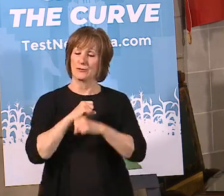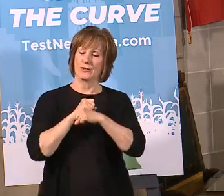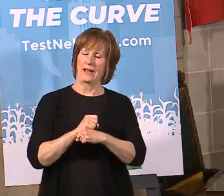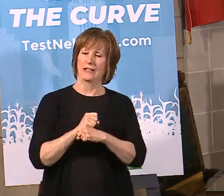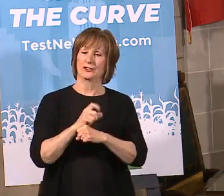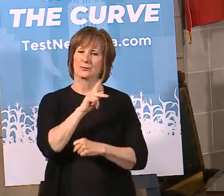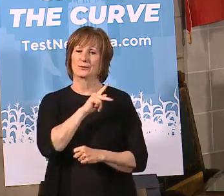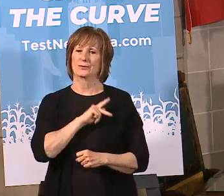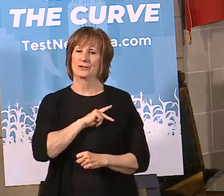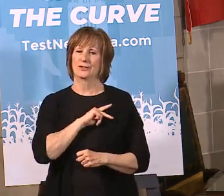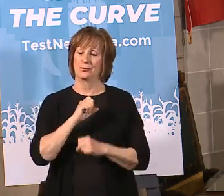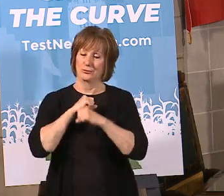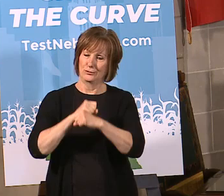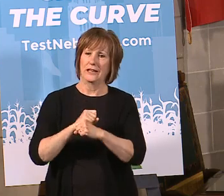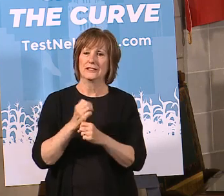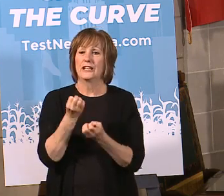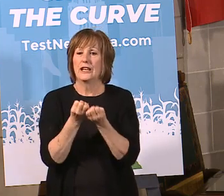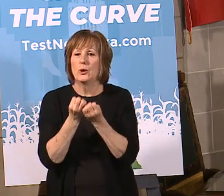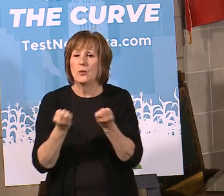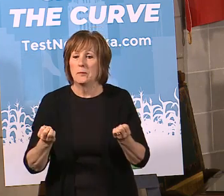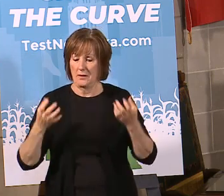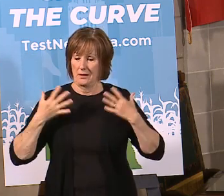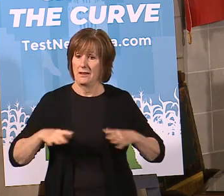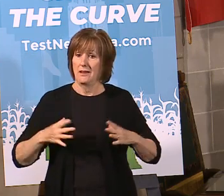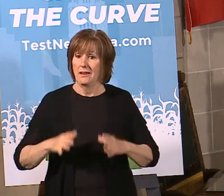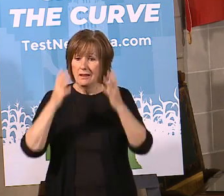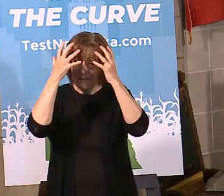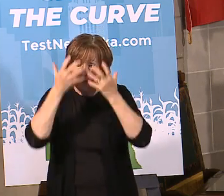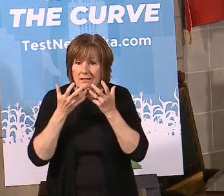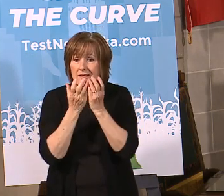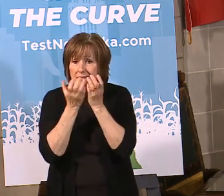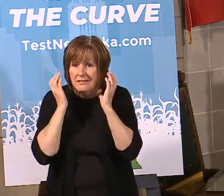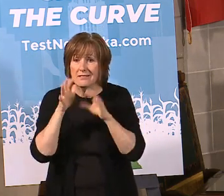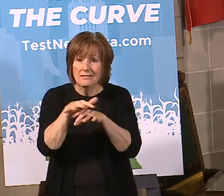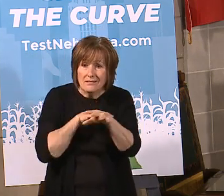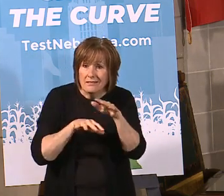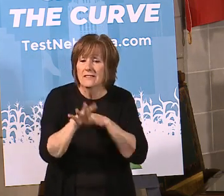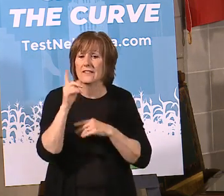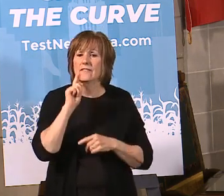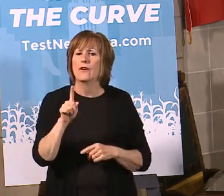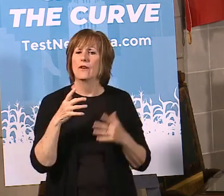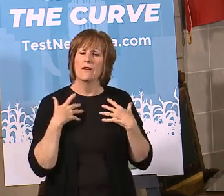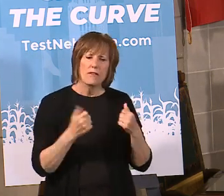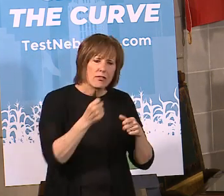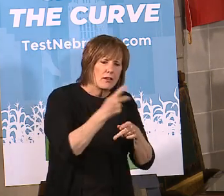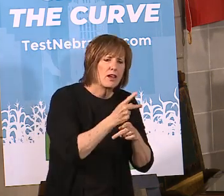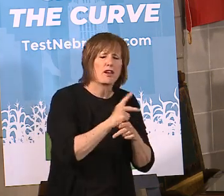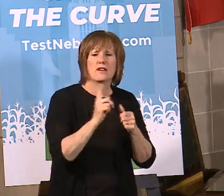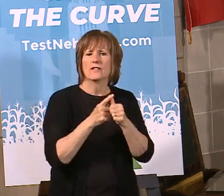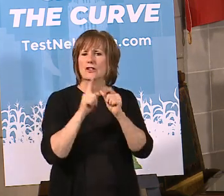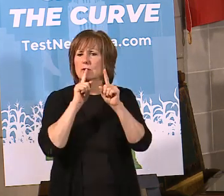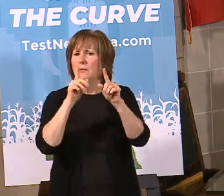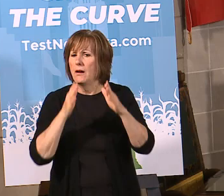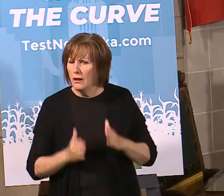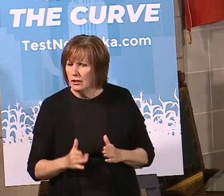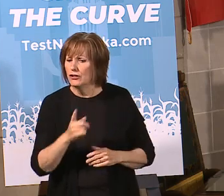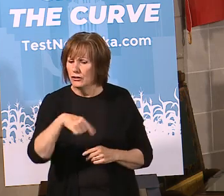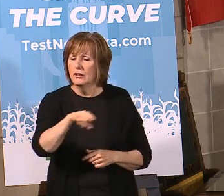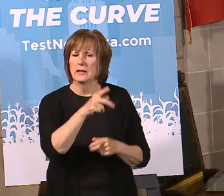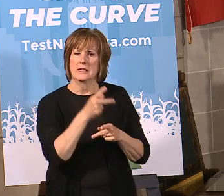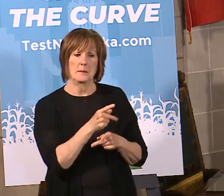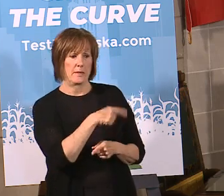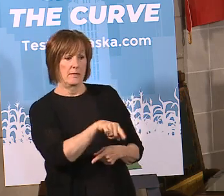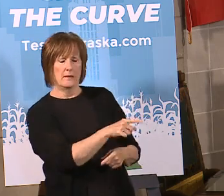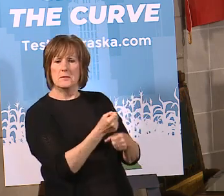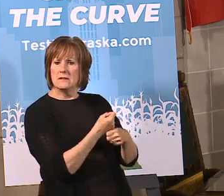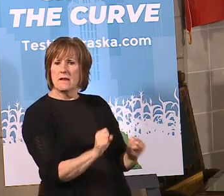personal protective equipment that we supply to our healthcare workers and first responders and so forth to be able to help keep them